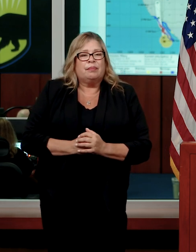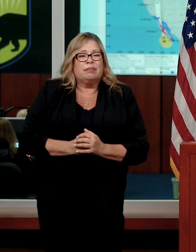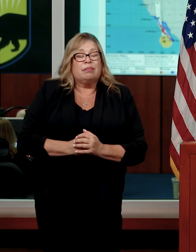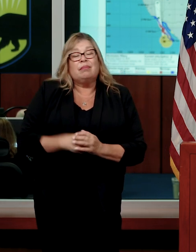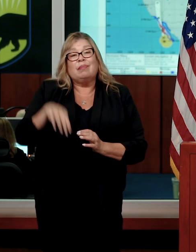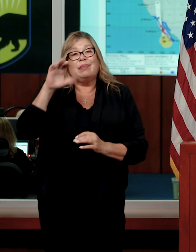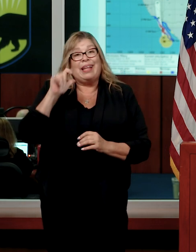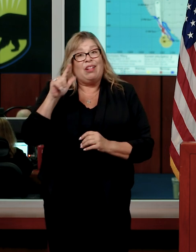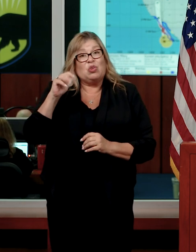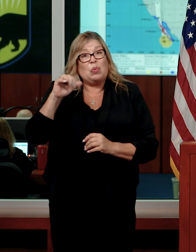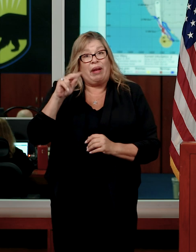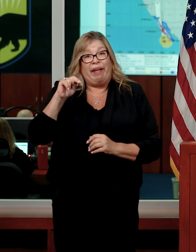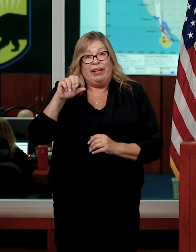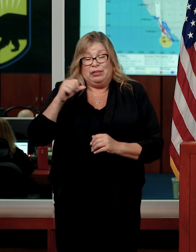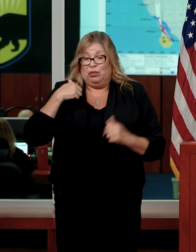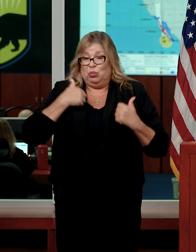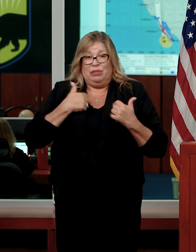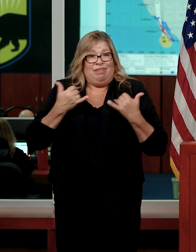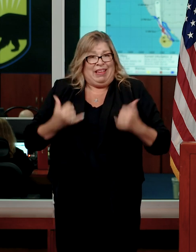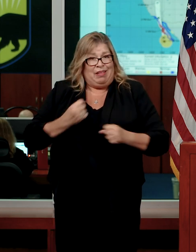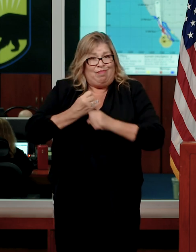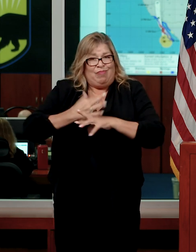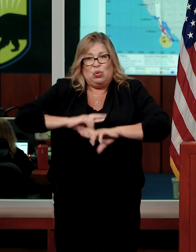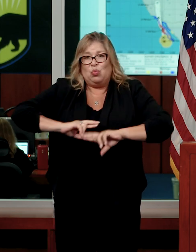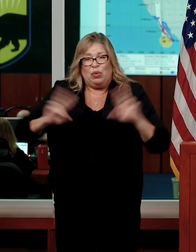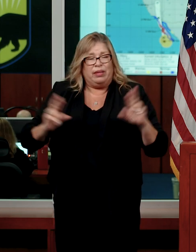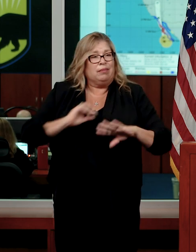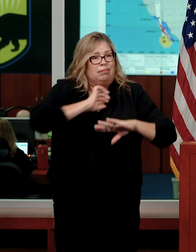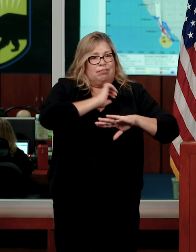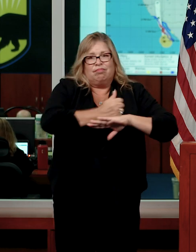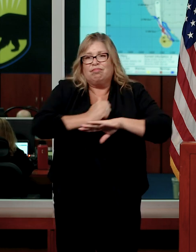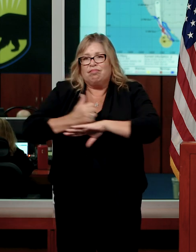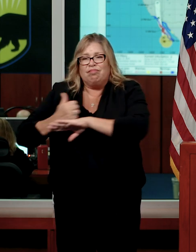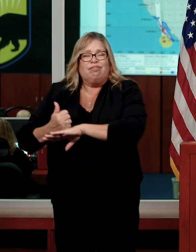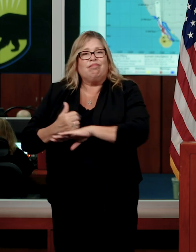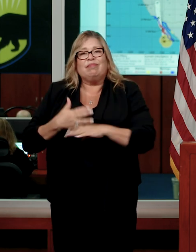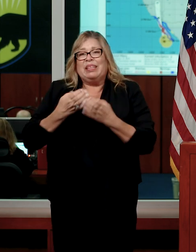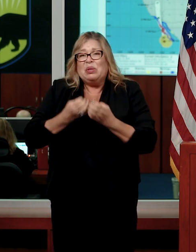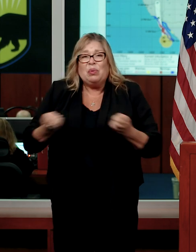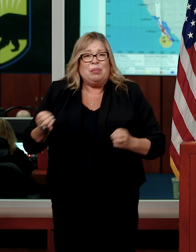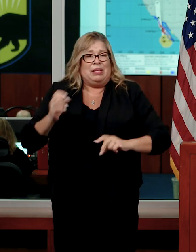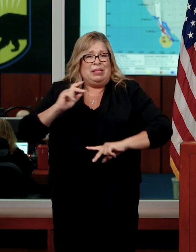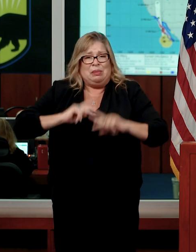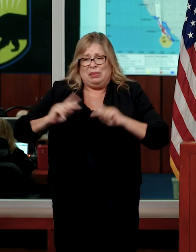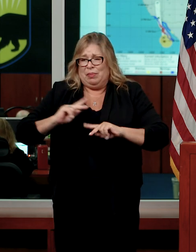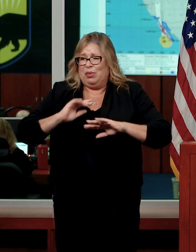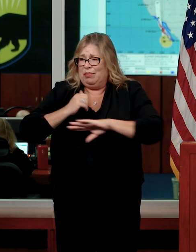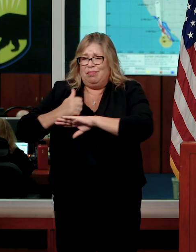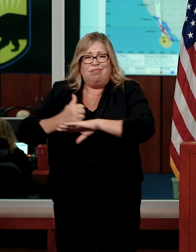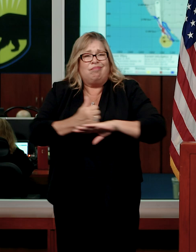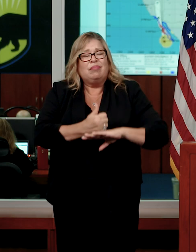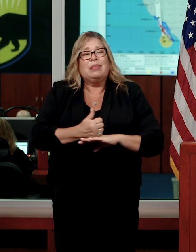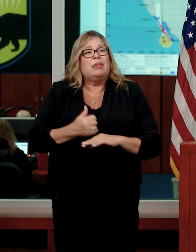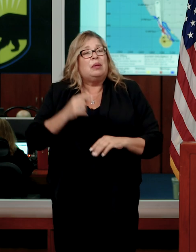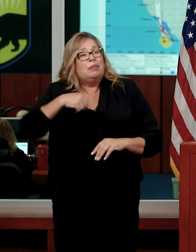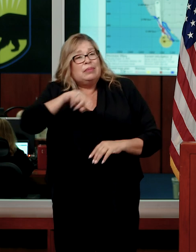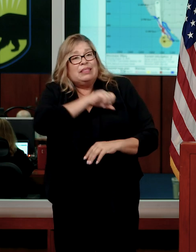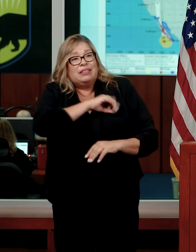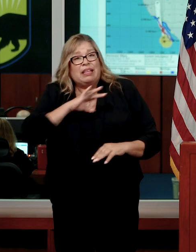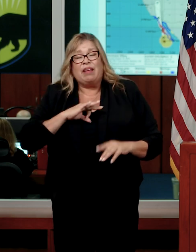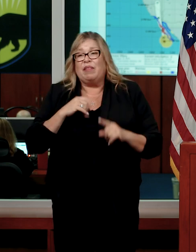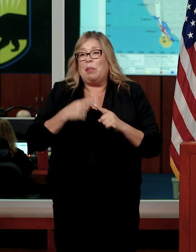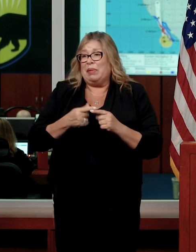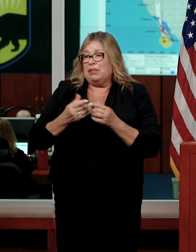Caltrans has been proactively pre-positioning resources since Friday morning, including employees and